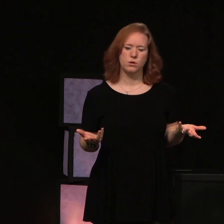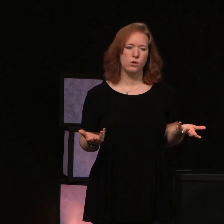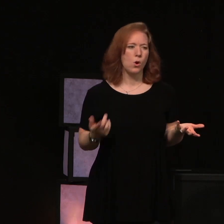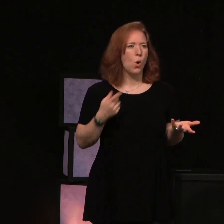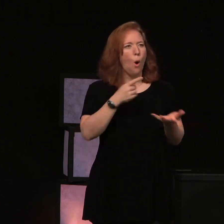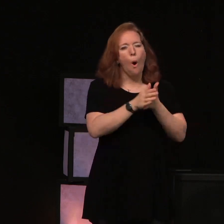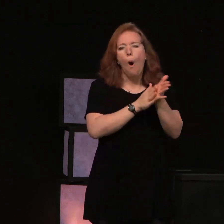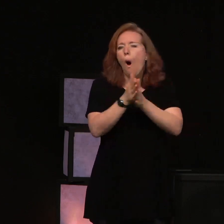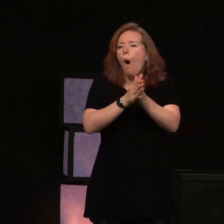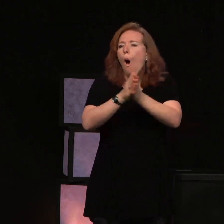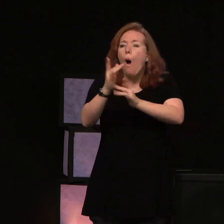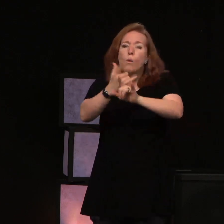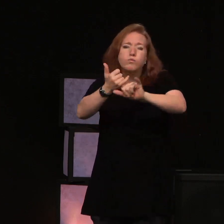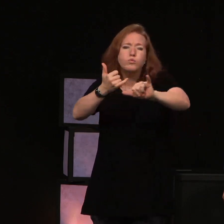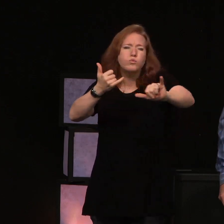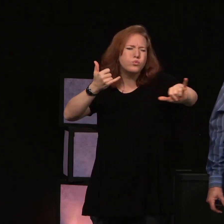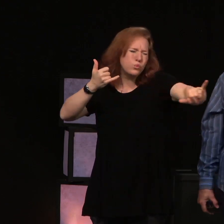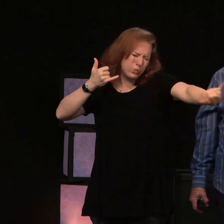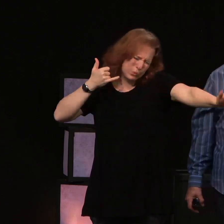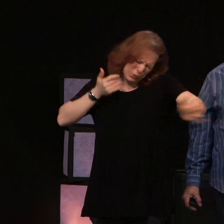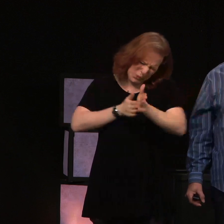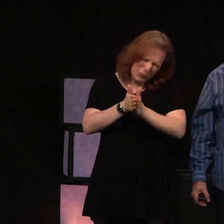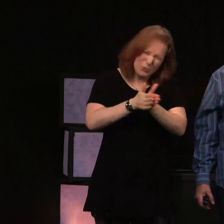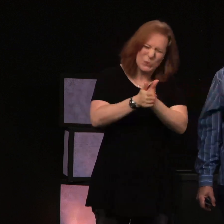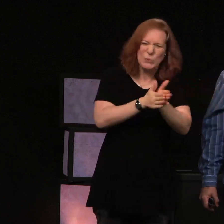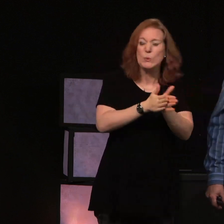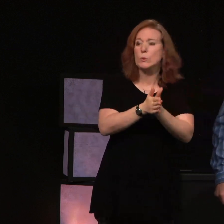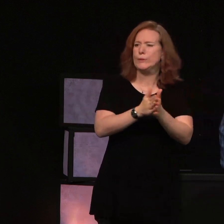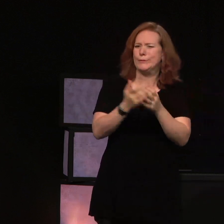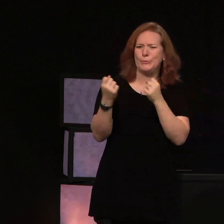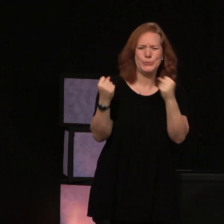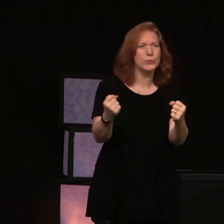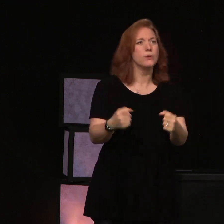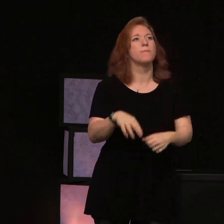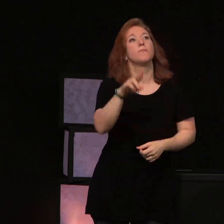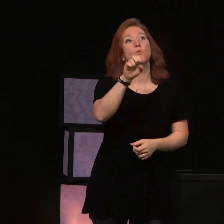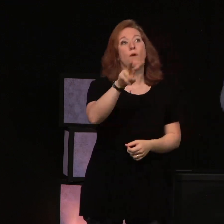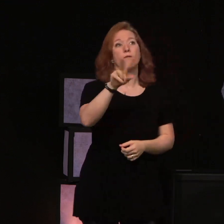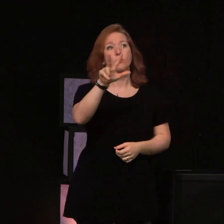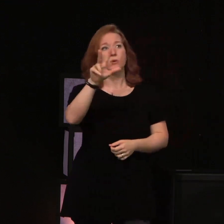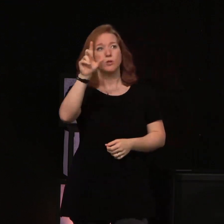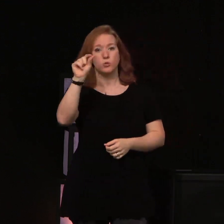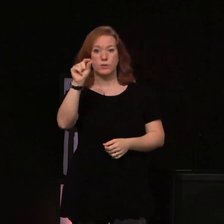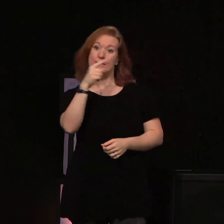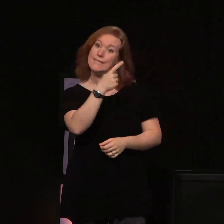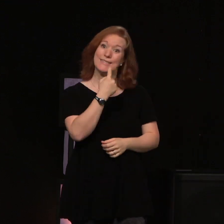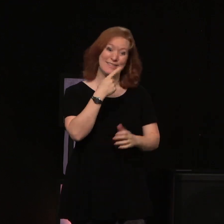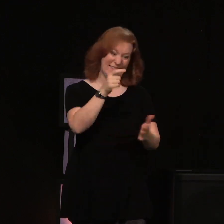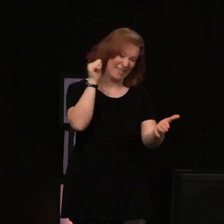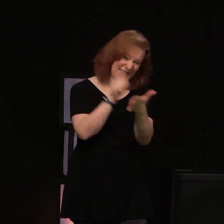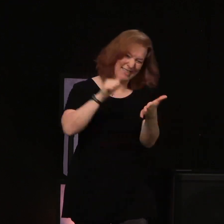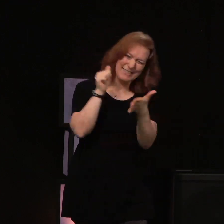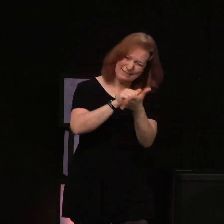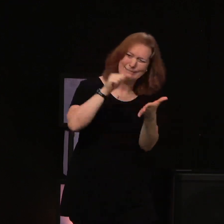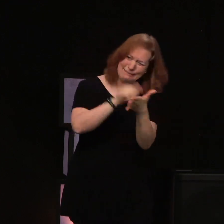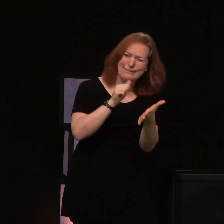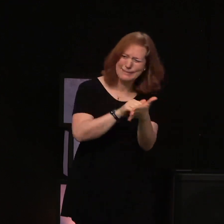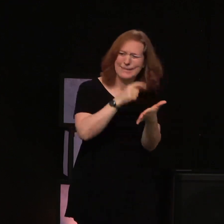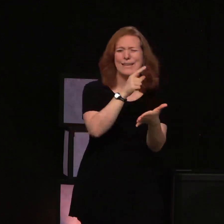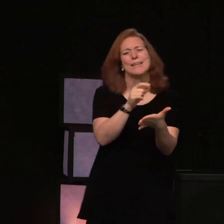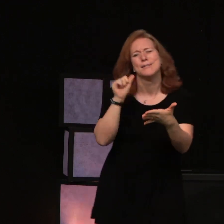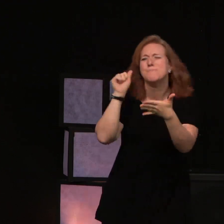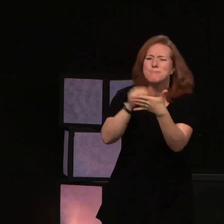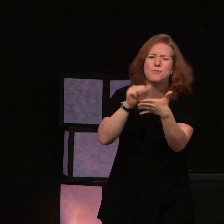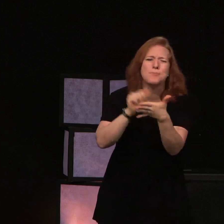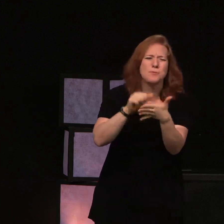pursuit. Relentless That's how I would describe it. Relentless pursuit. Revelation 3.20. He's knocking on the door. He's knocking on the